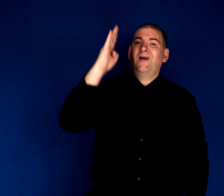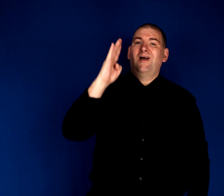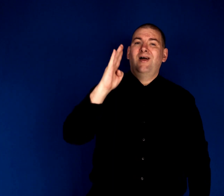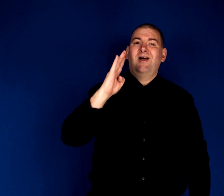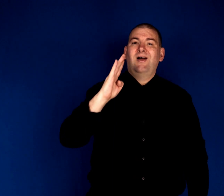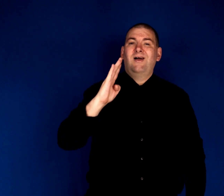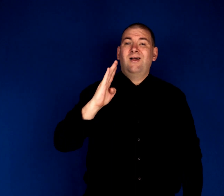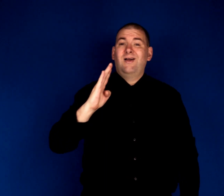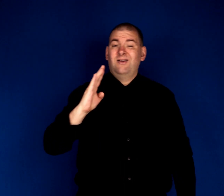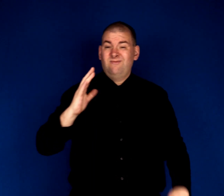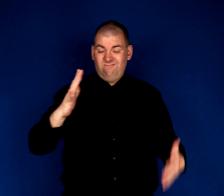God.